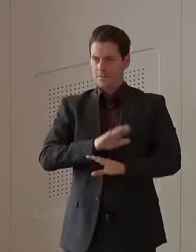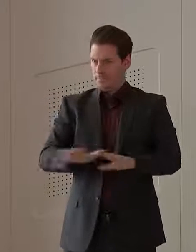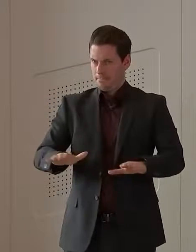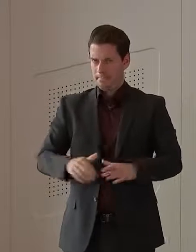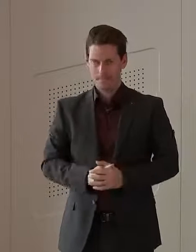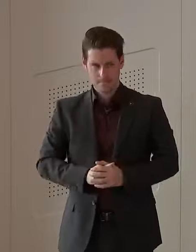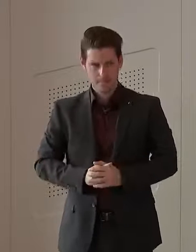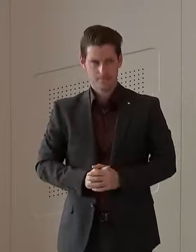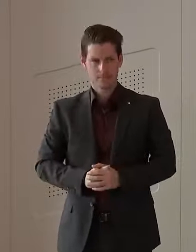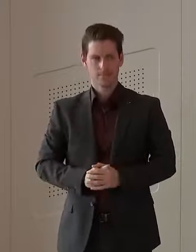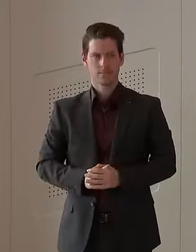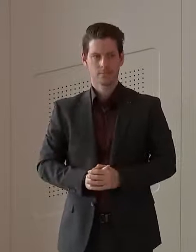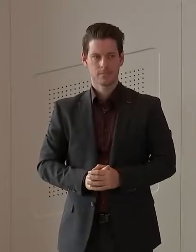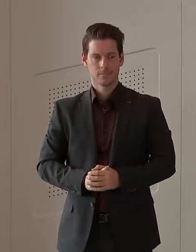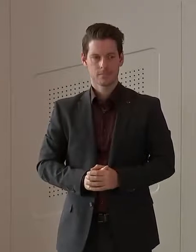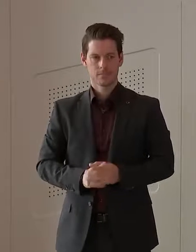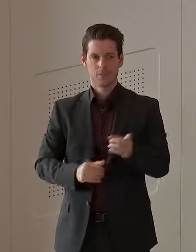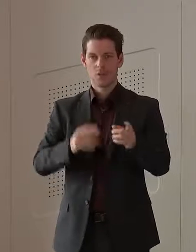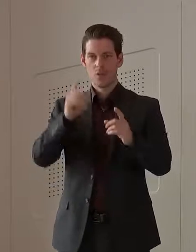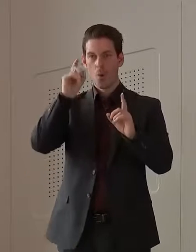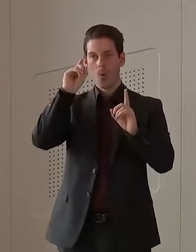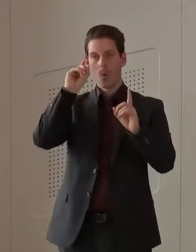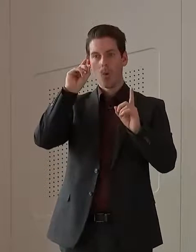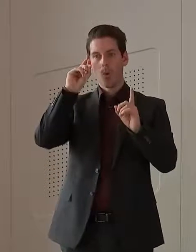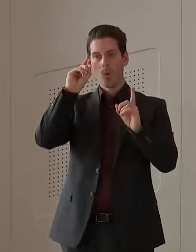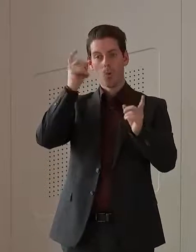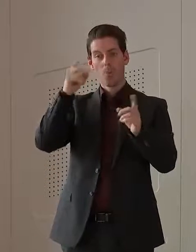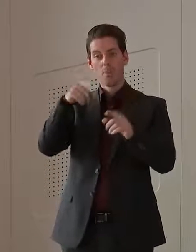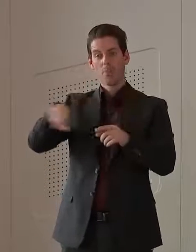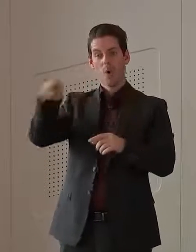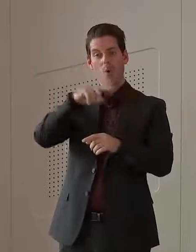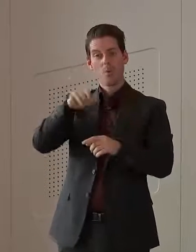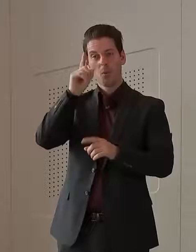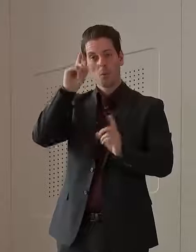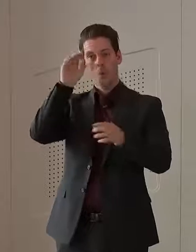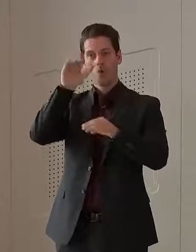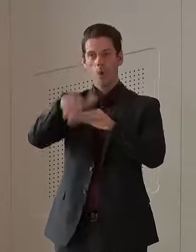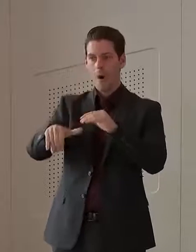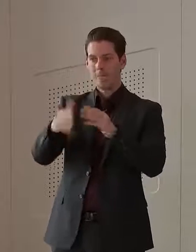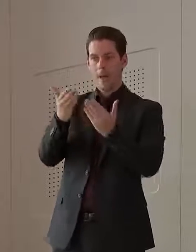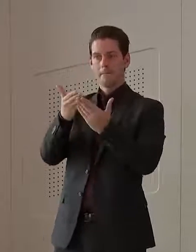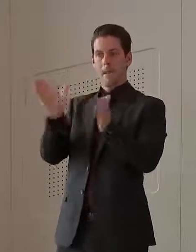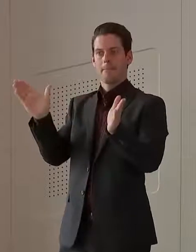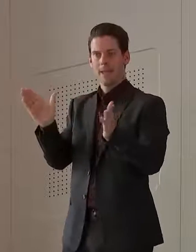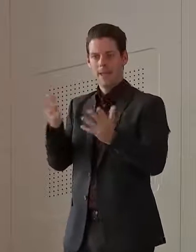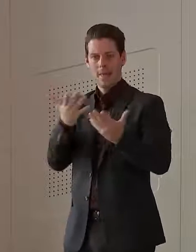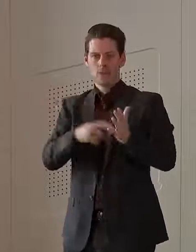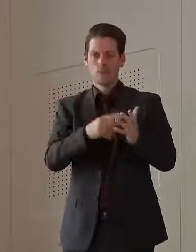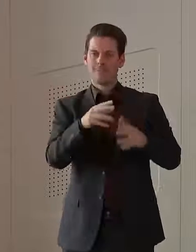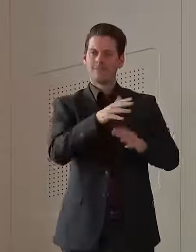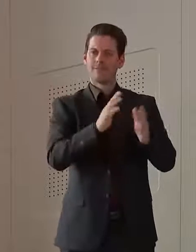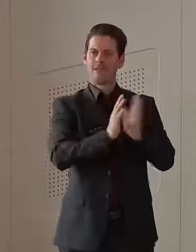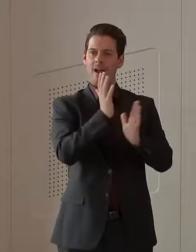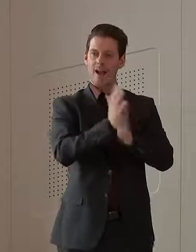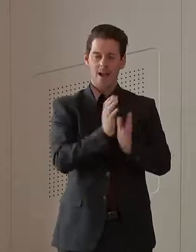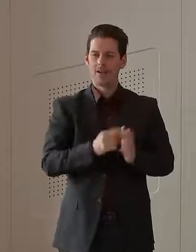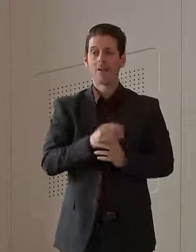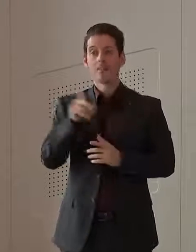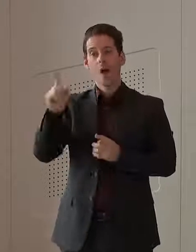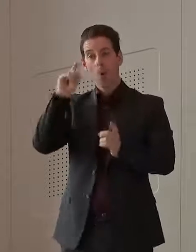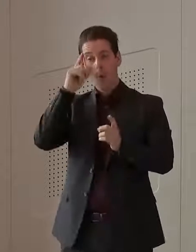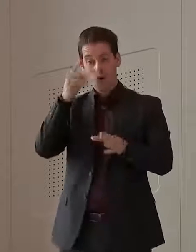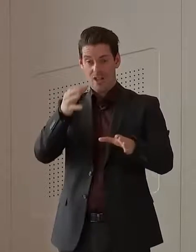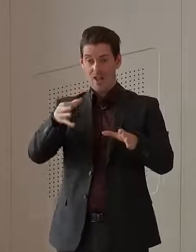bureaucrats were more concerned about public relations than the fire? I think they were probably concerned about the island of itself,